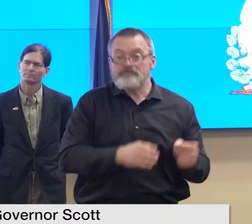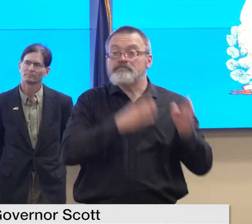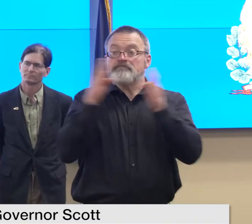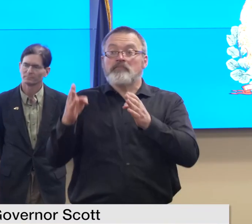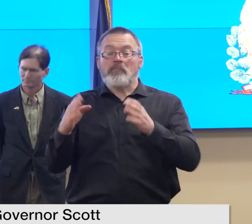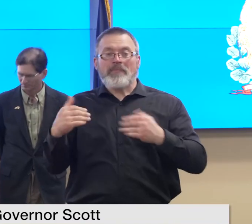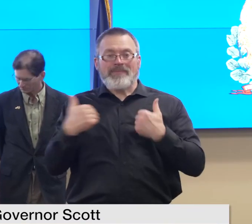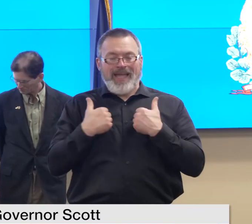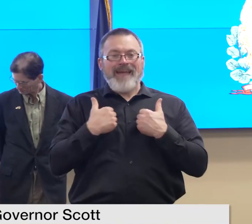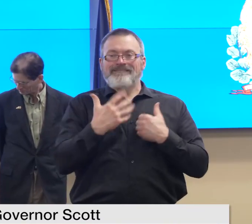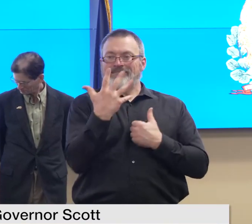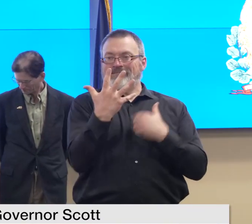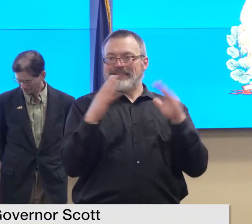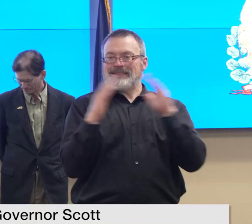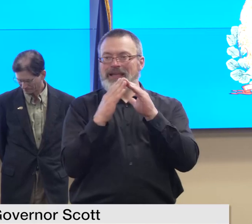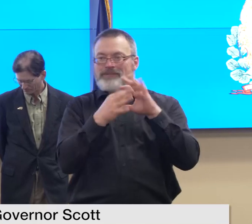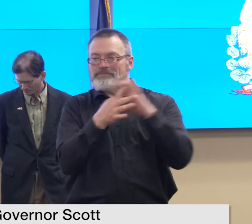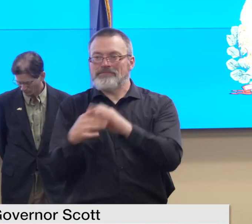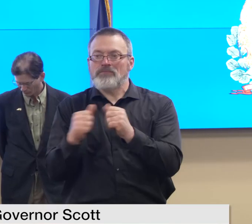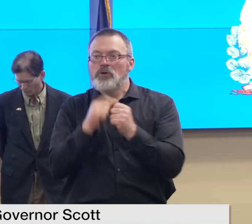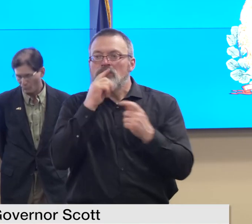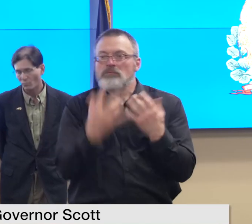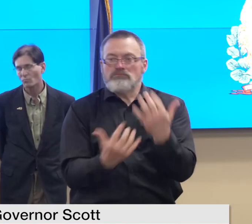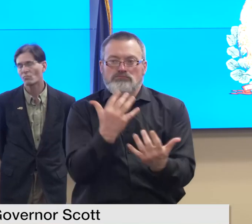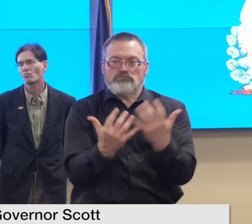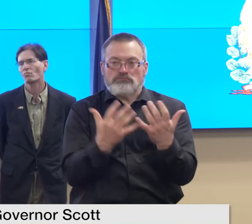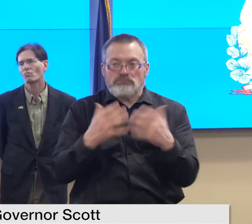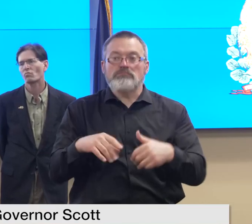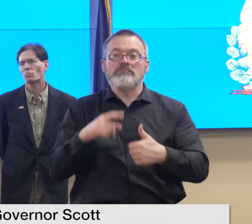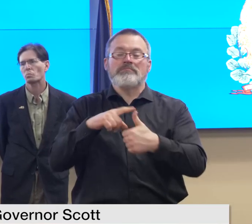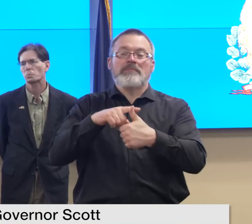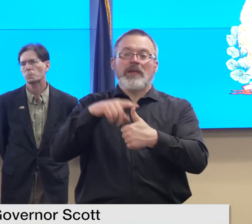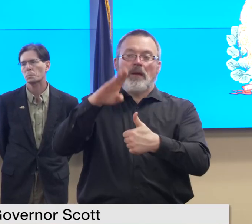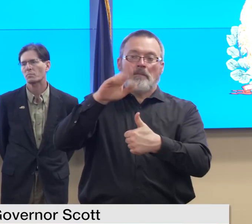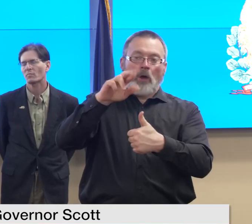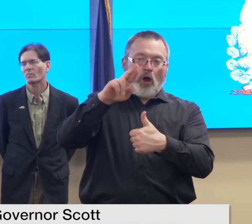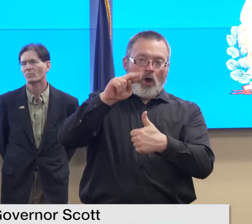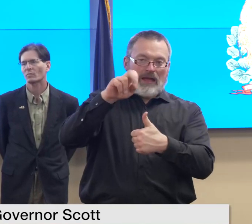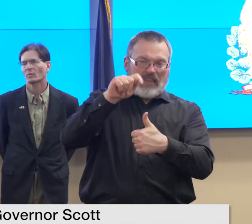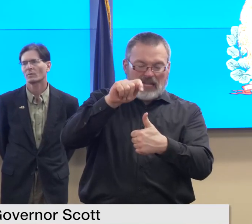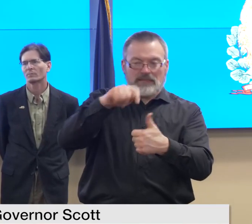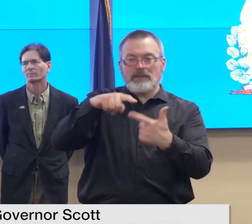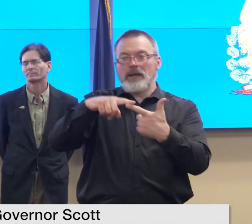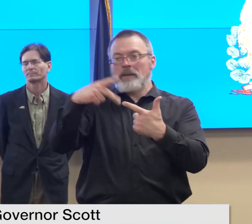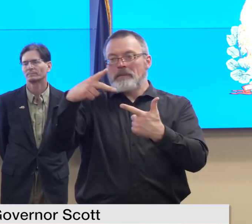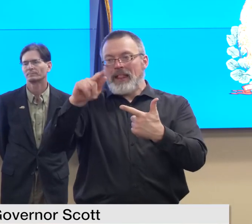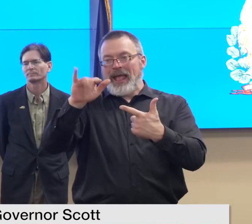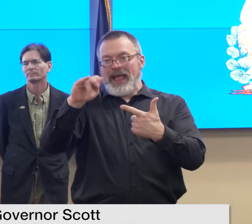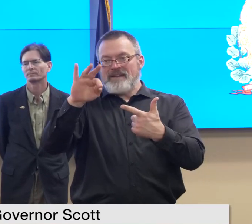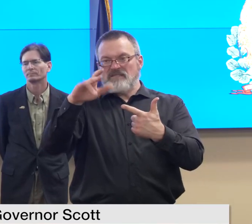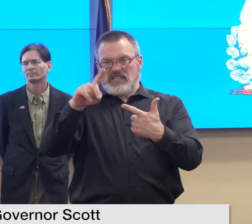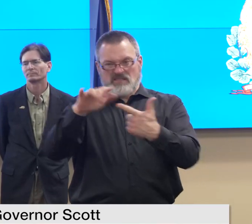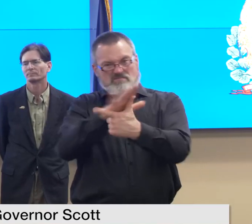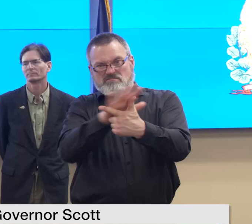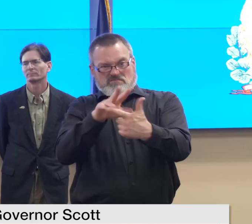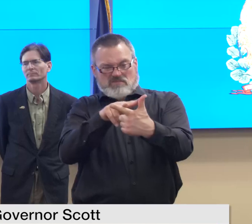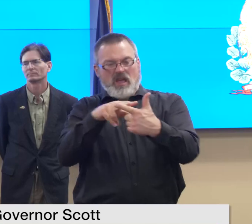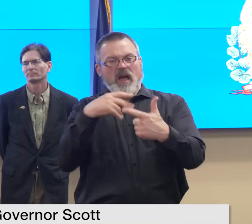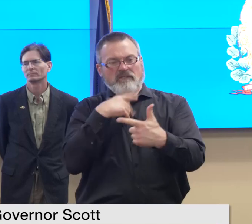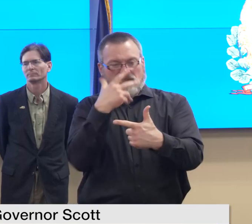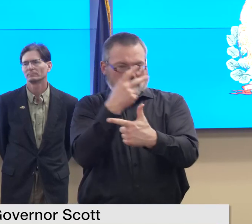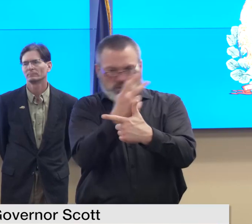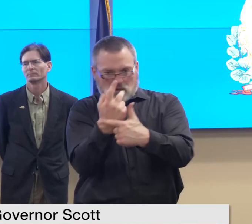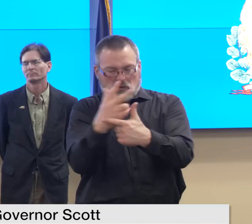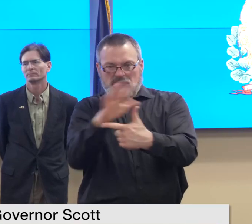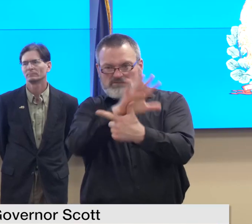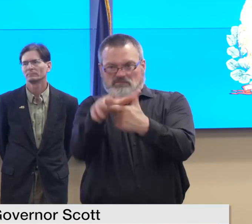to the communities of barnet and plainfield and impact different areas of their water systems and in a bit